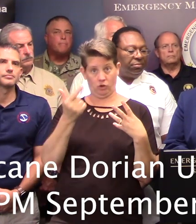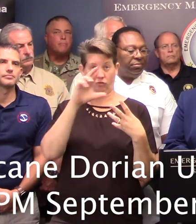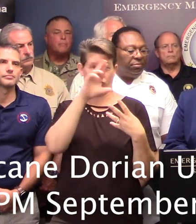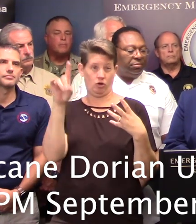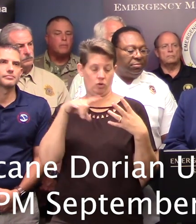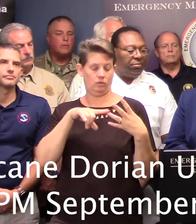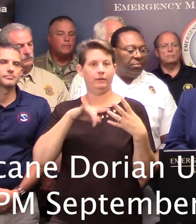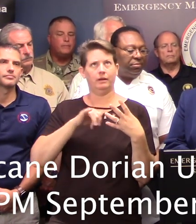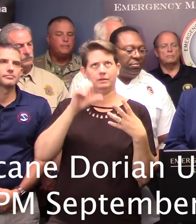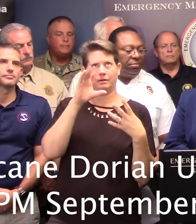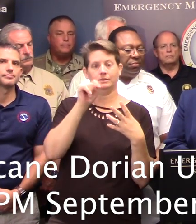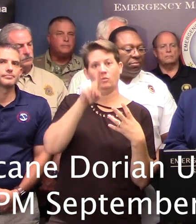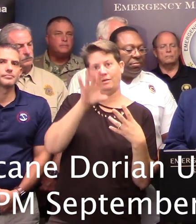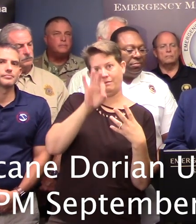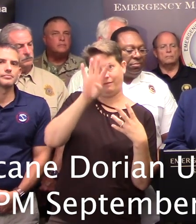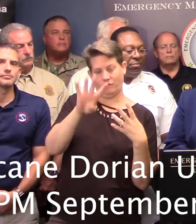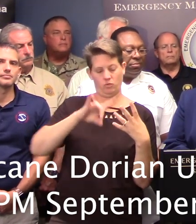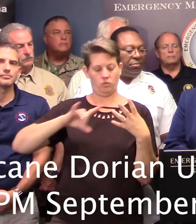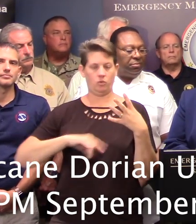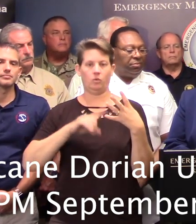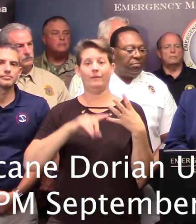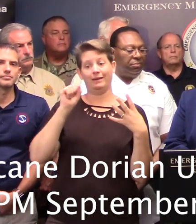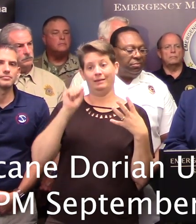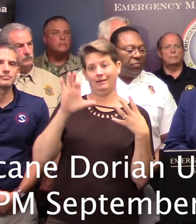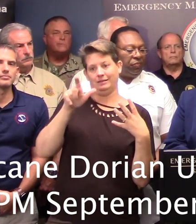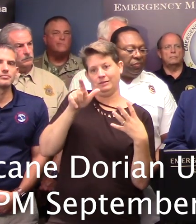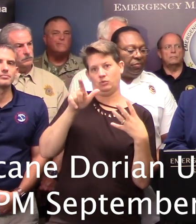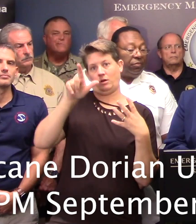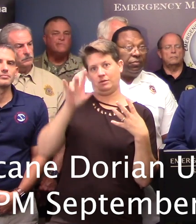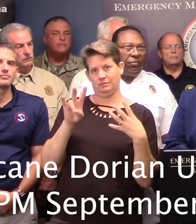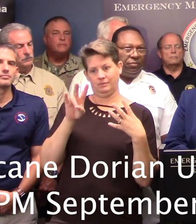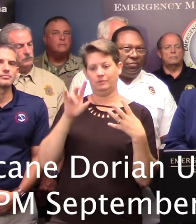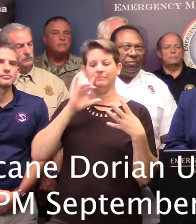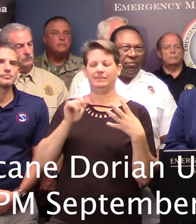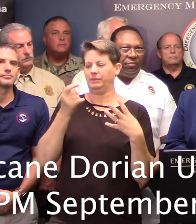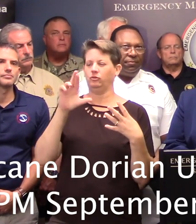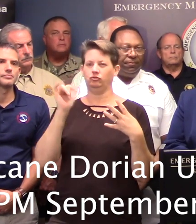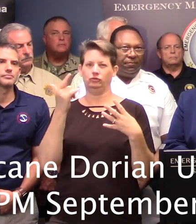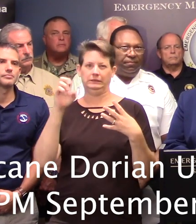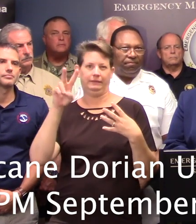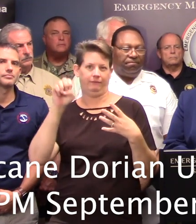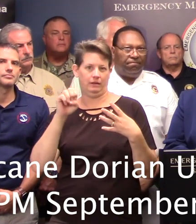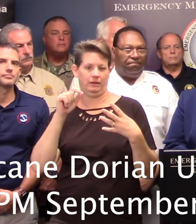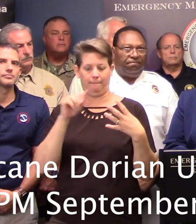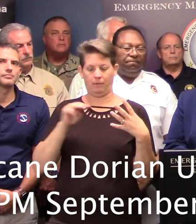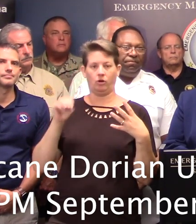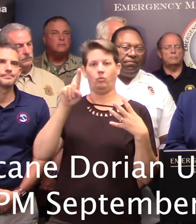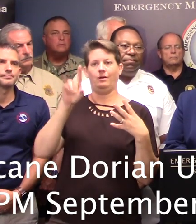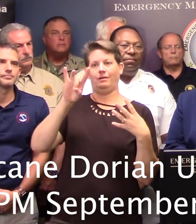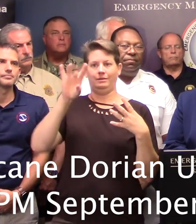which is exit 194, and the SC-27 exit, which is a little bit higher in Ridgeville, that mile marker